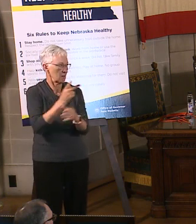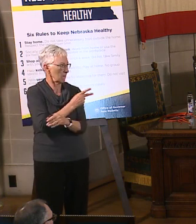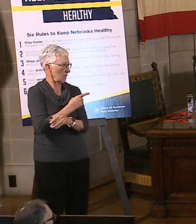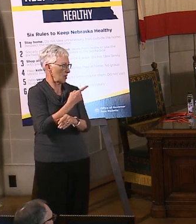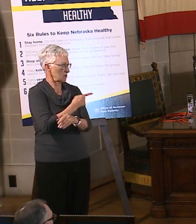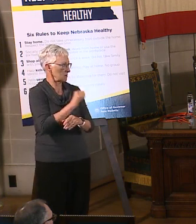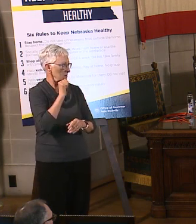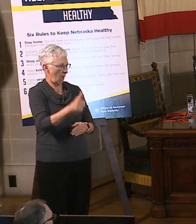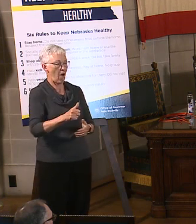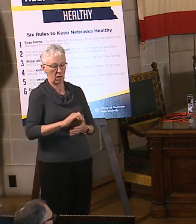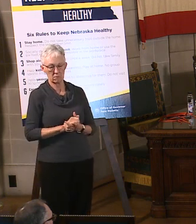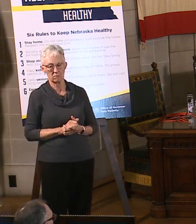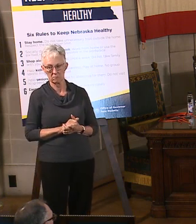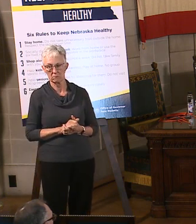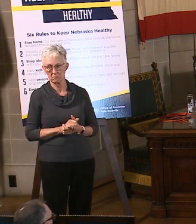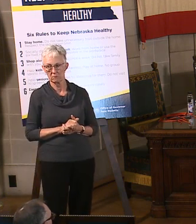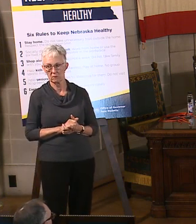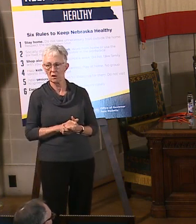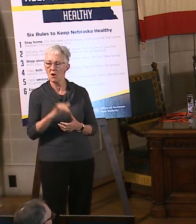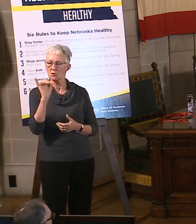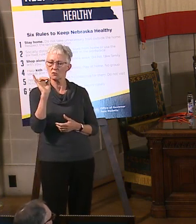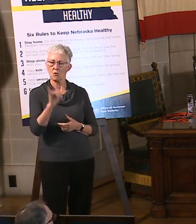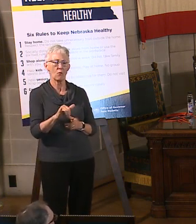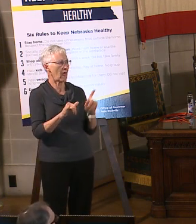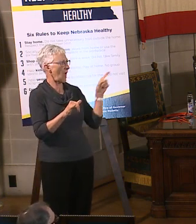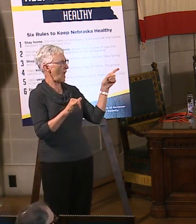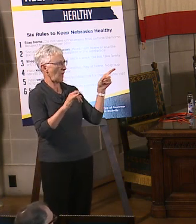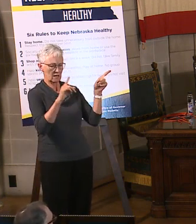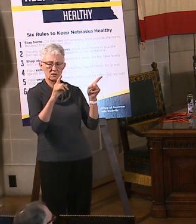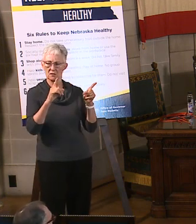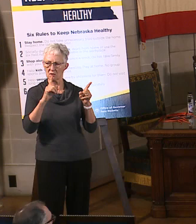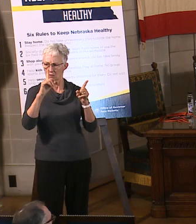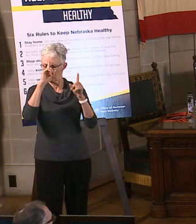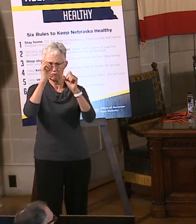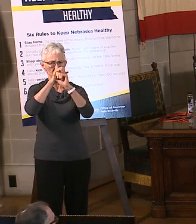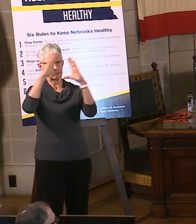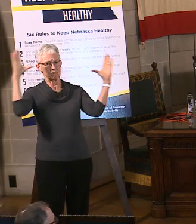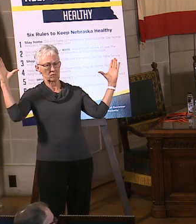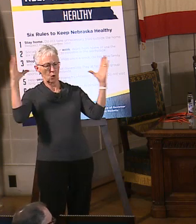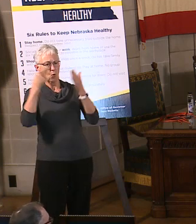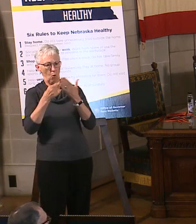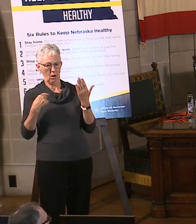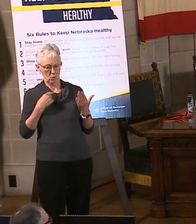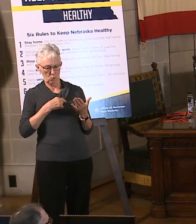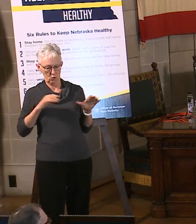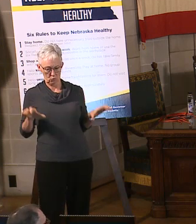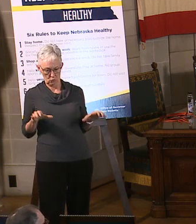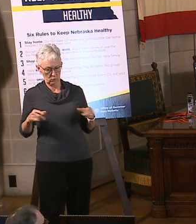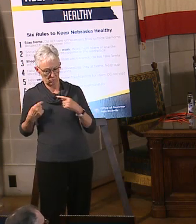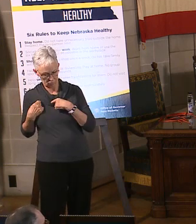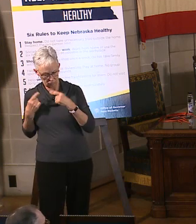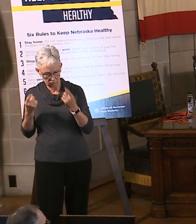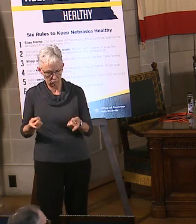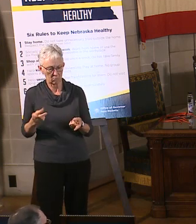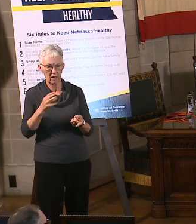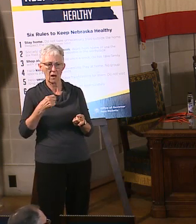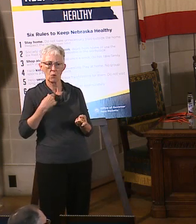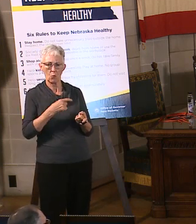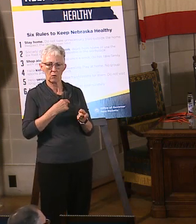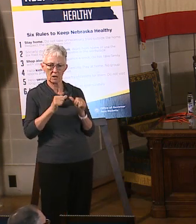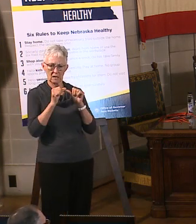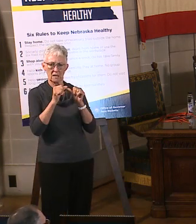that overview of how we think about this and the kind of areas that we're focused on to be able to continue to deliver on